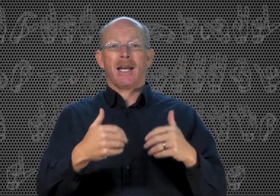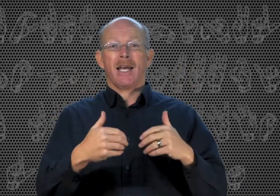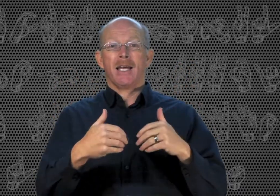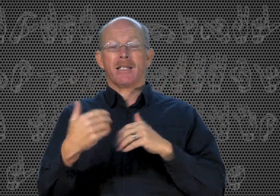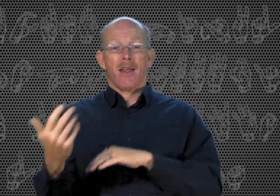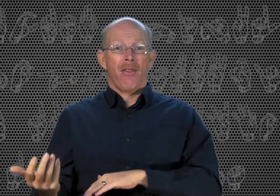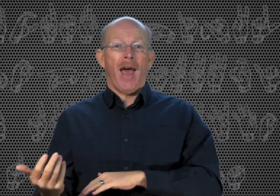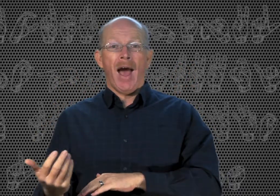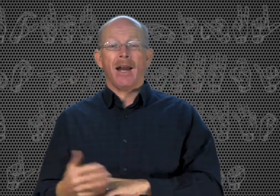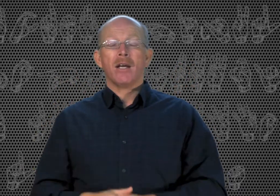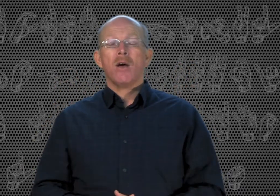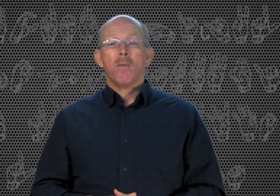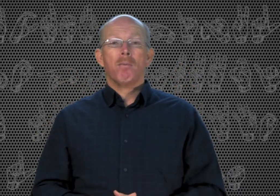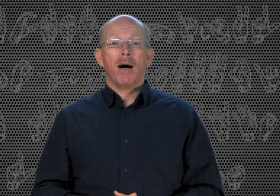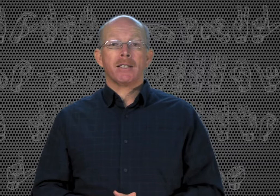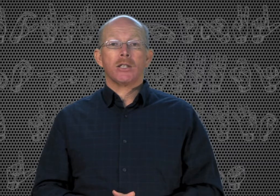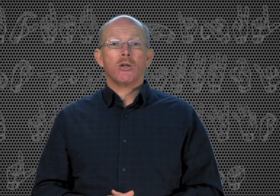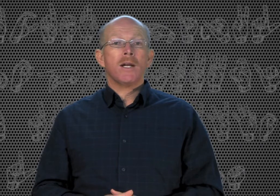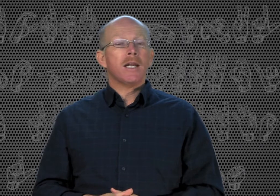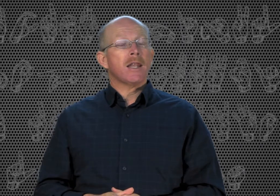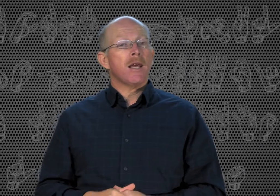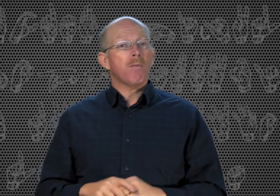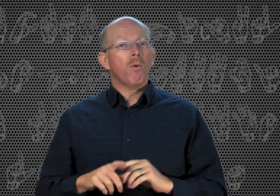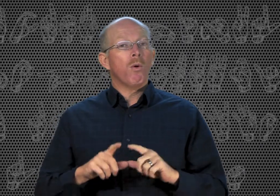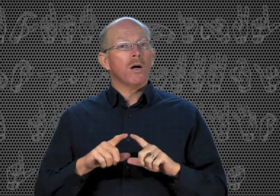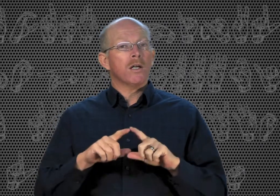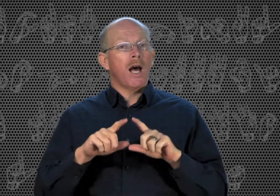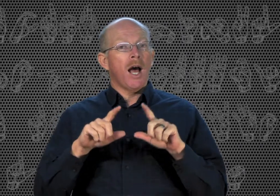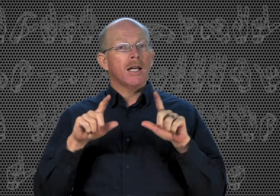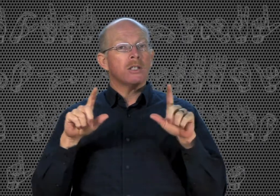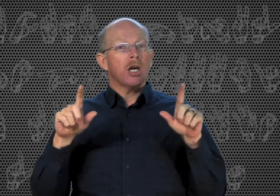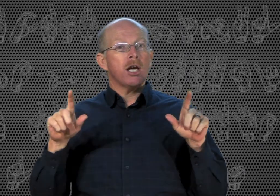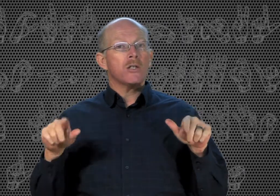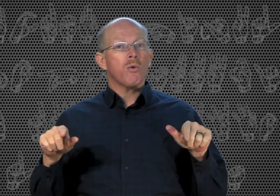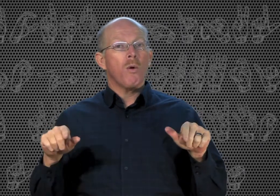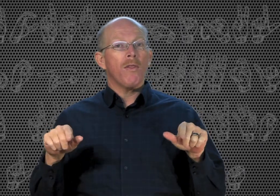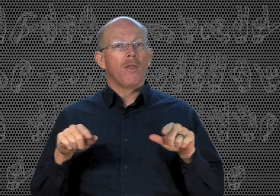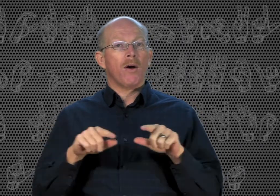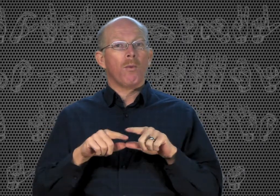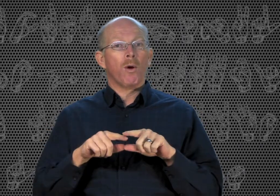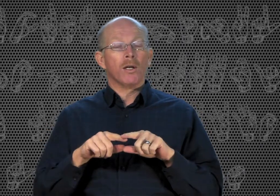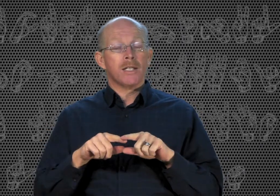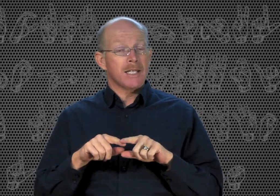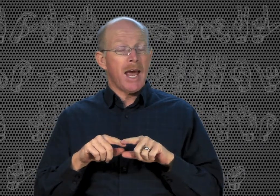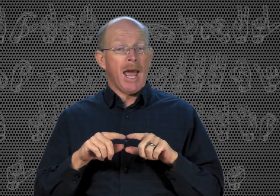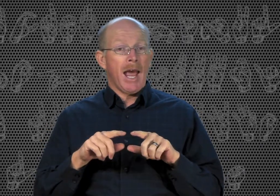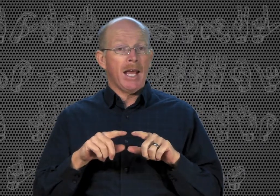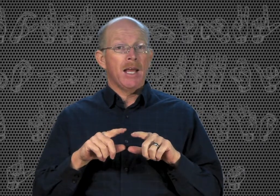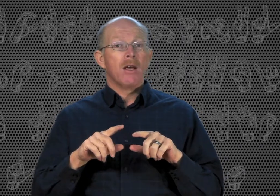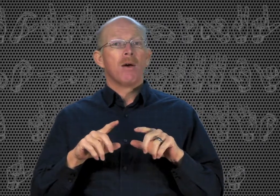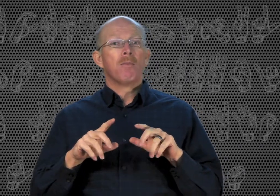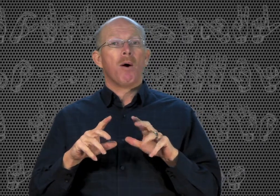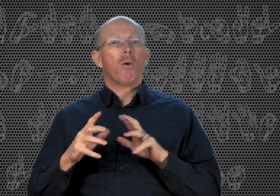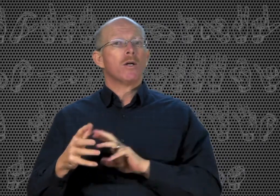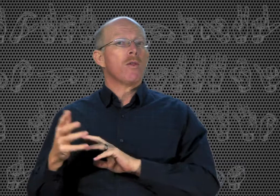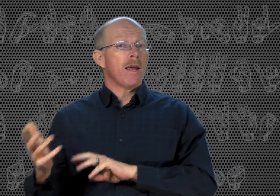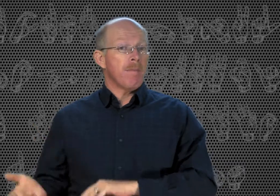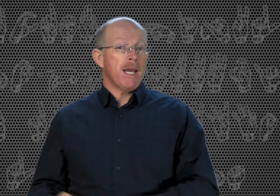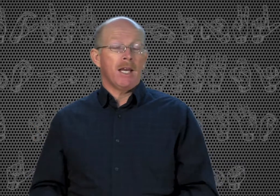is that. But you need to think more. Not just what the words say. But what do they mean.